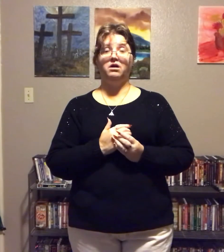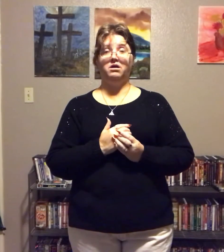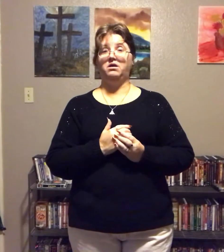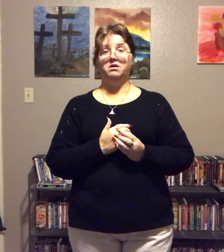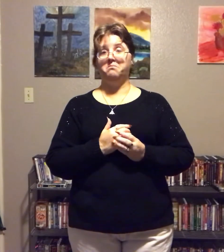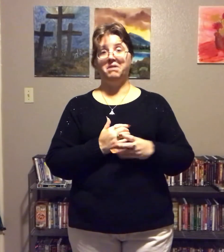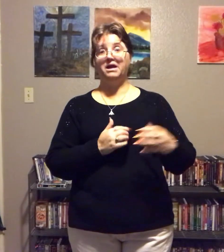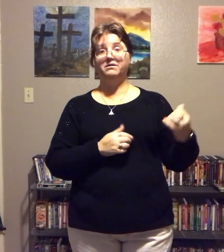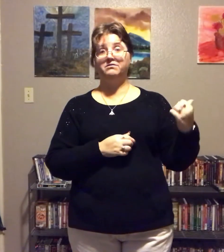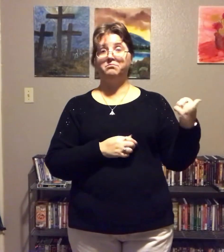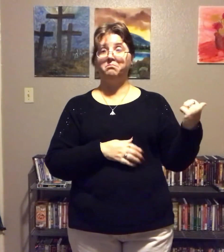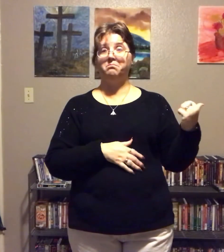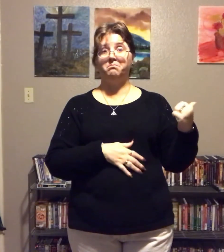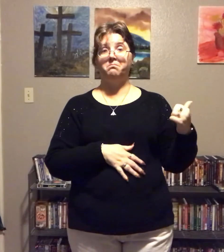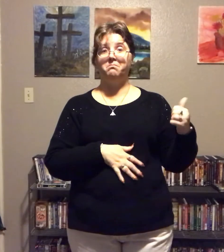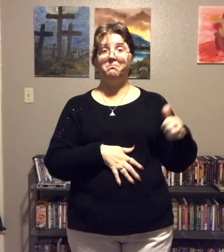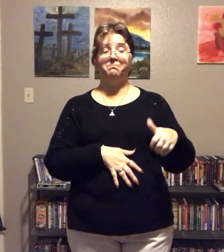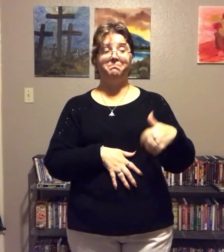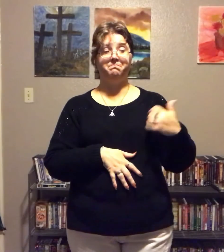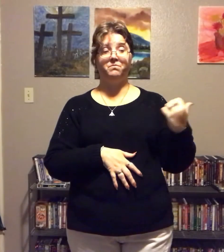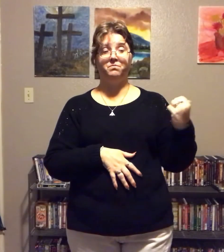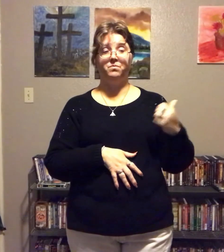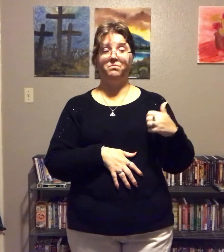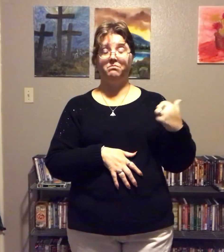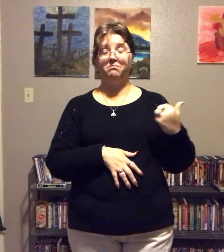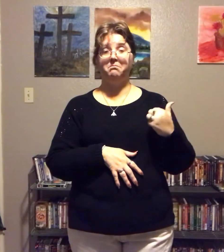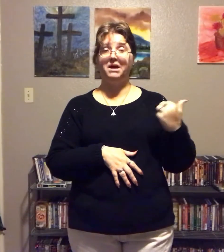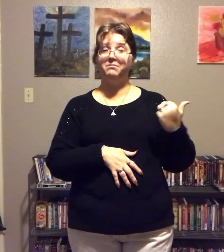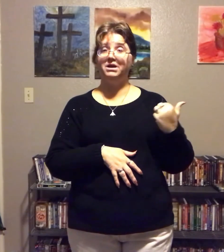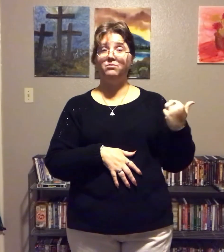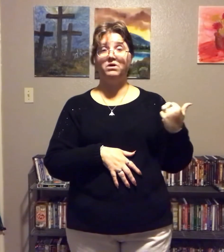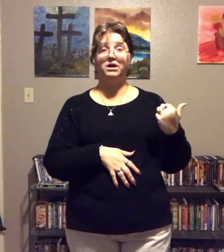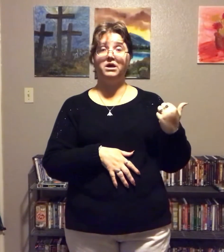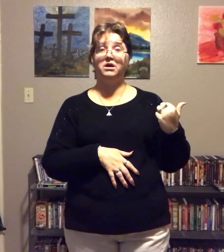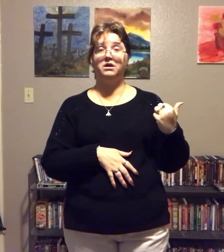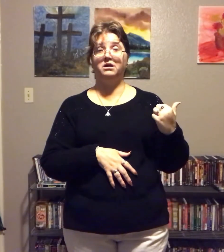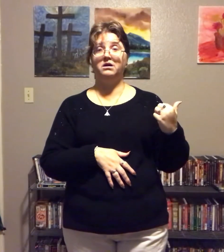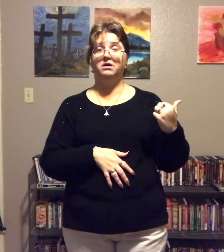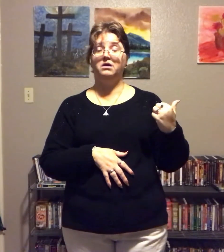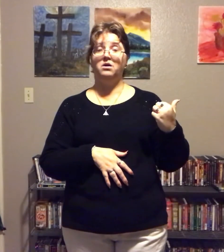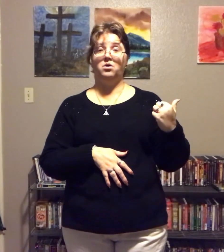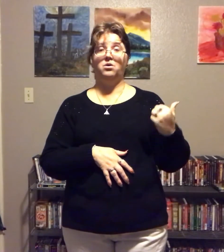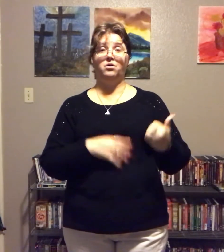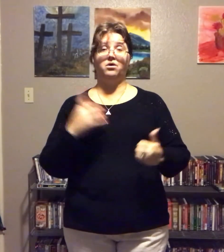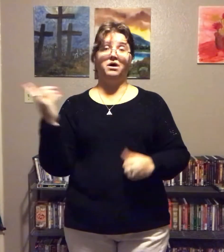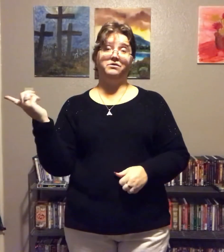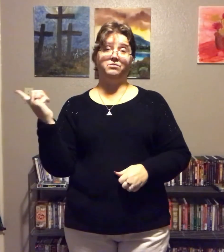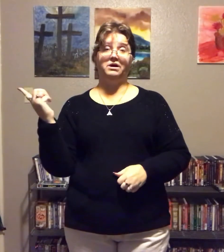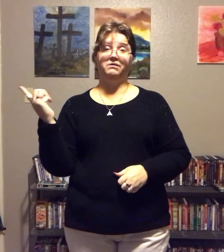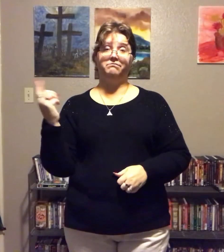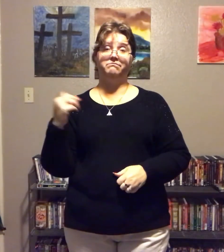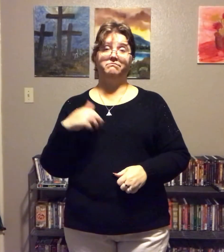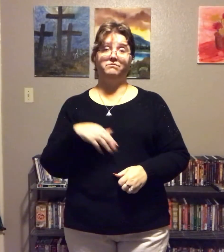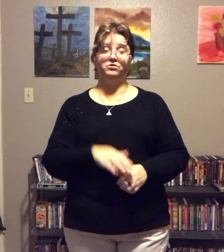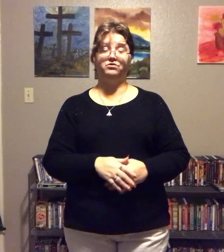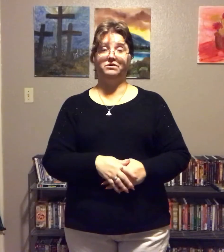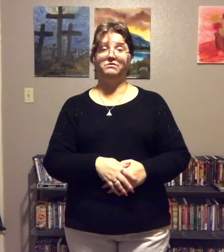So, man's man-made way or God's way? Your choice.